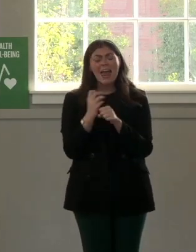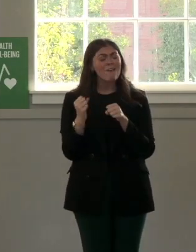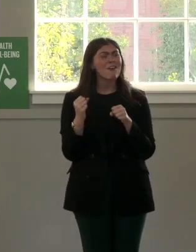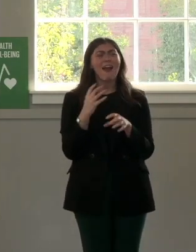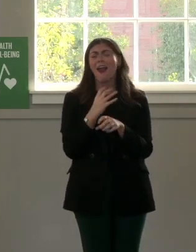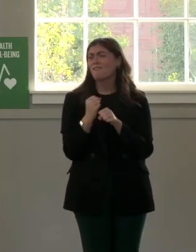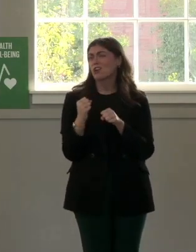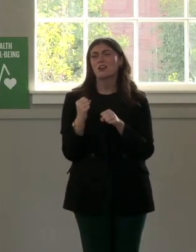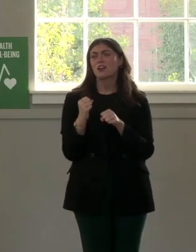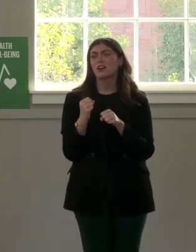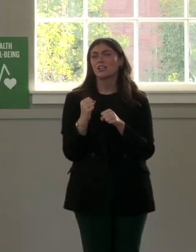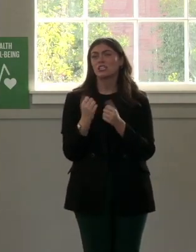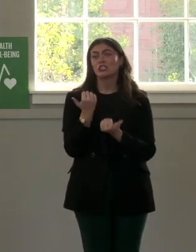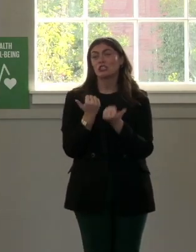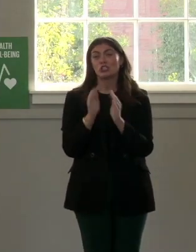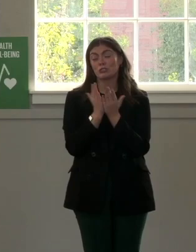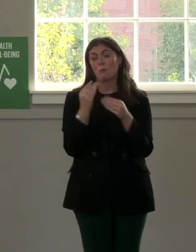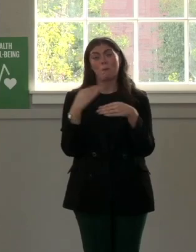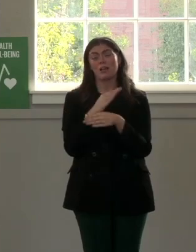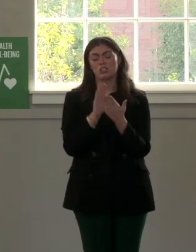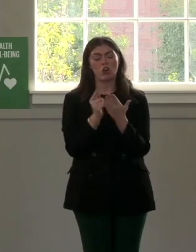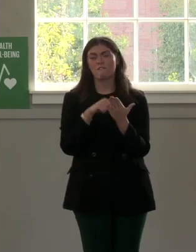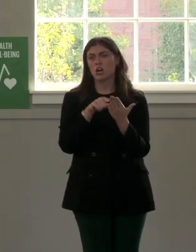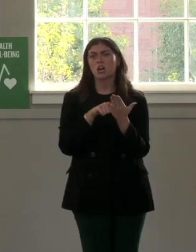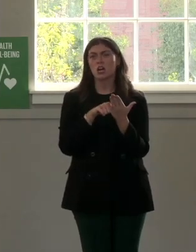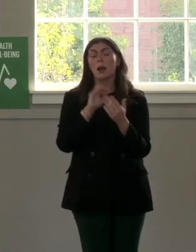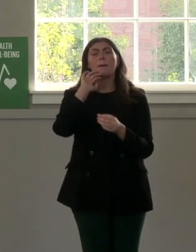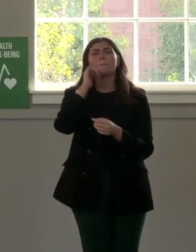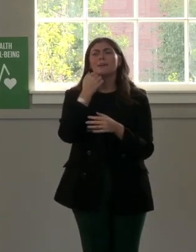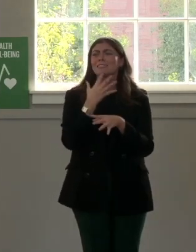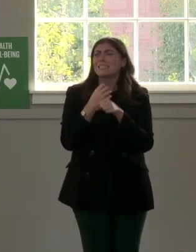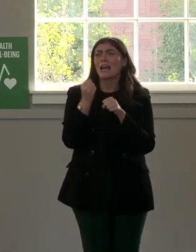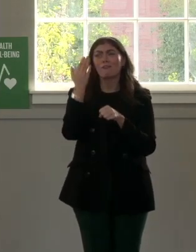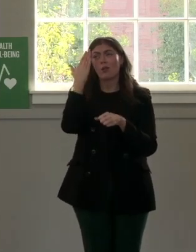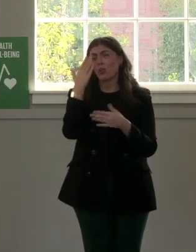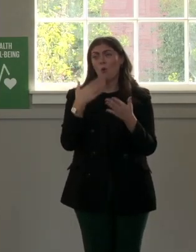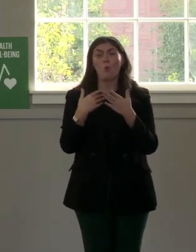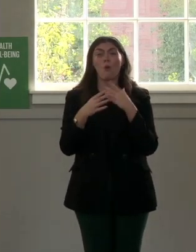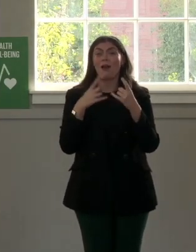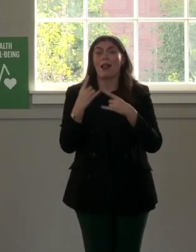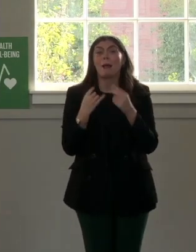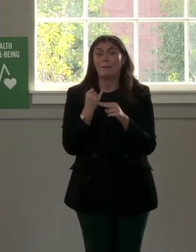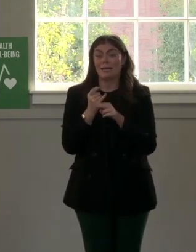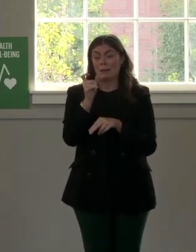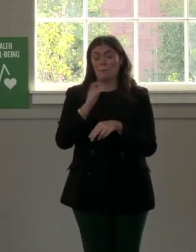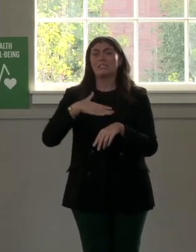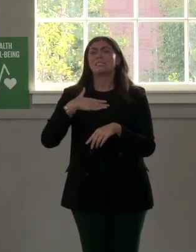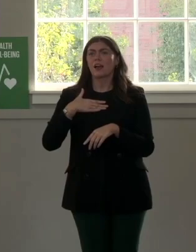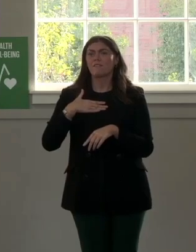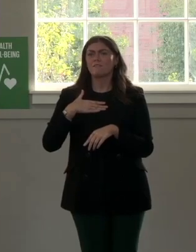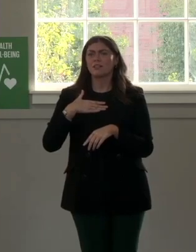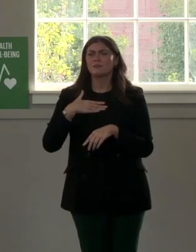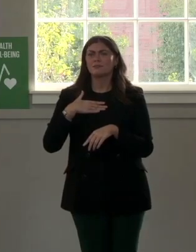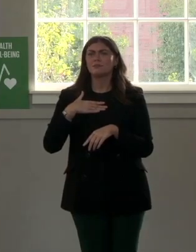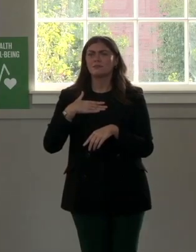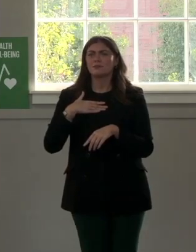ever, ever, ever judge a book by its public. Because you just never know what's going on behind her. Dig deep.